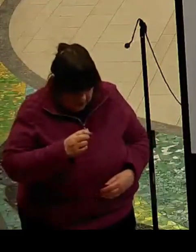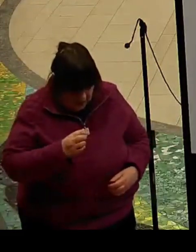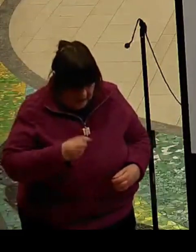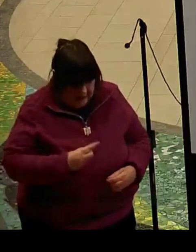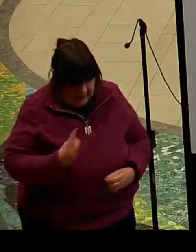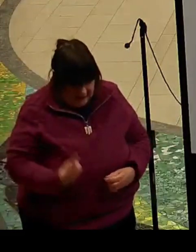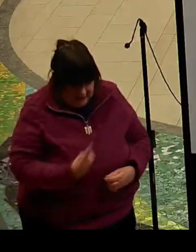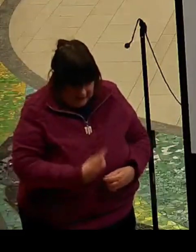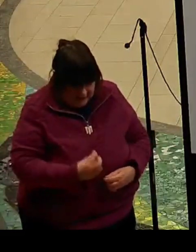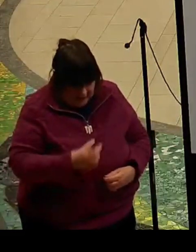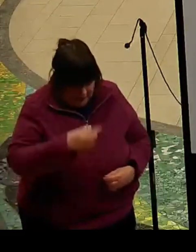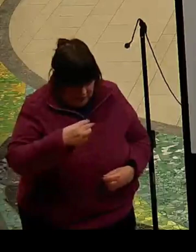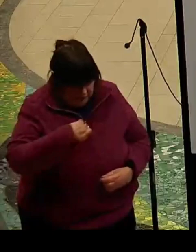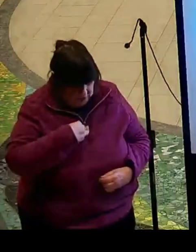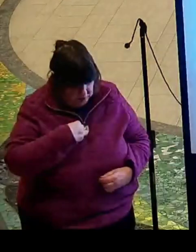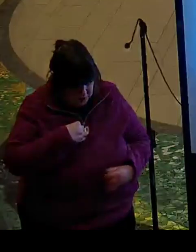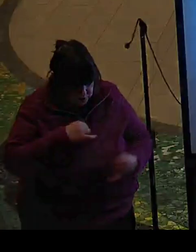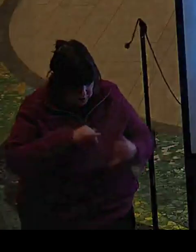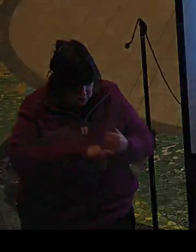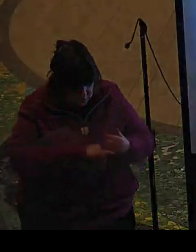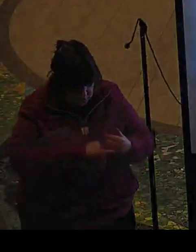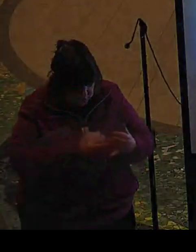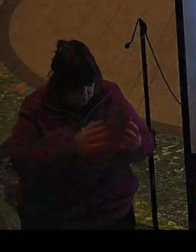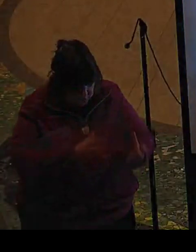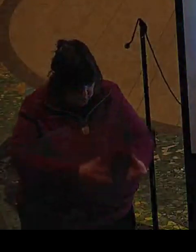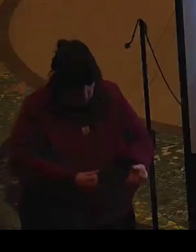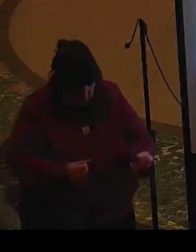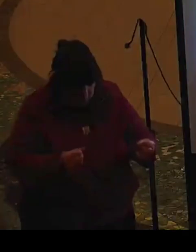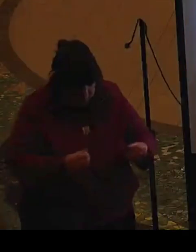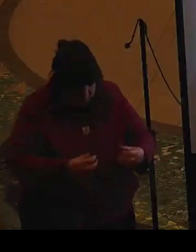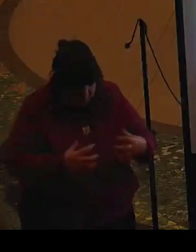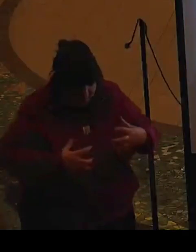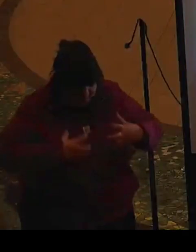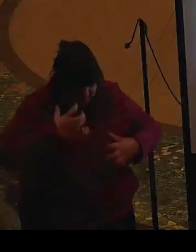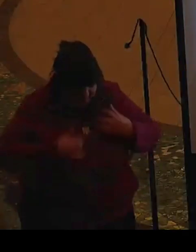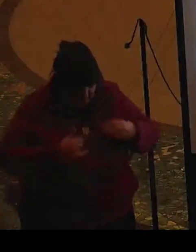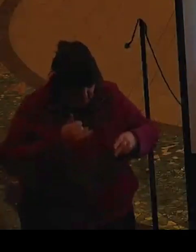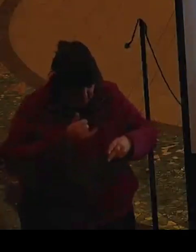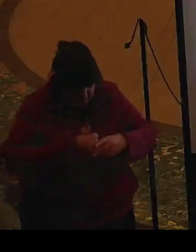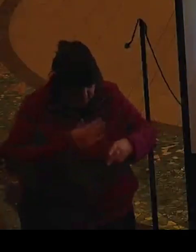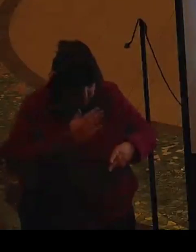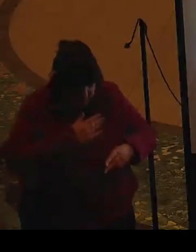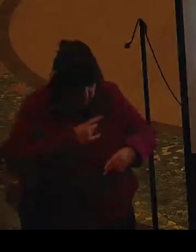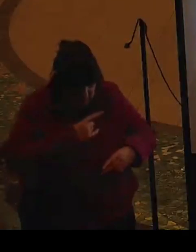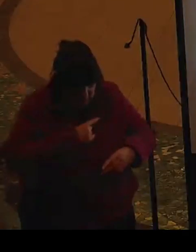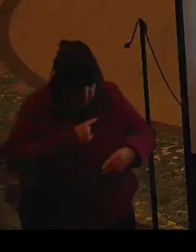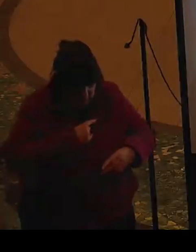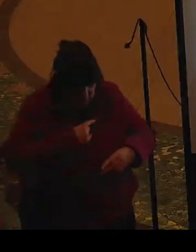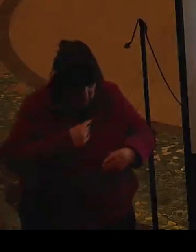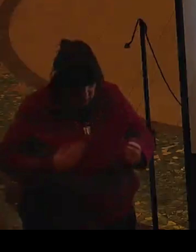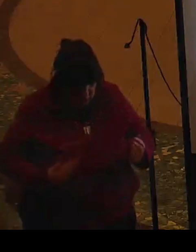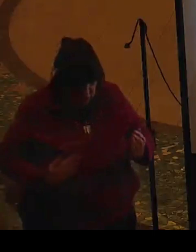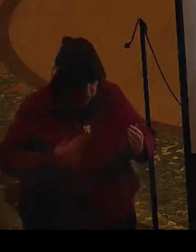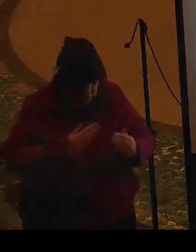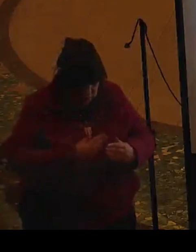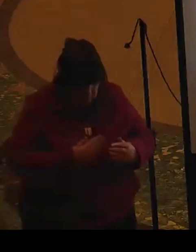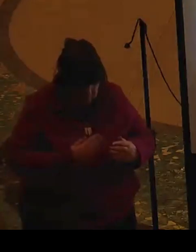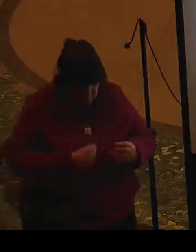any of us who hold anger in our heart